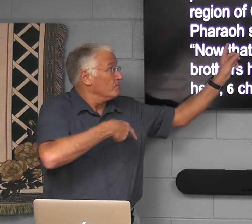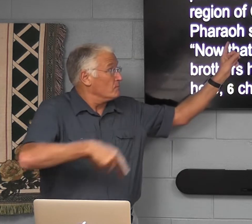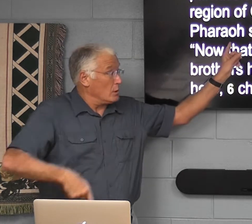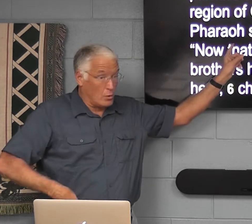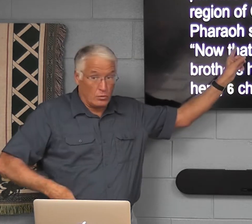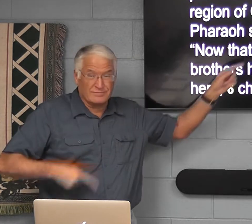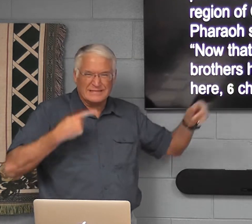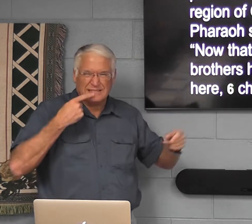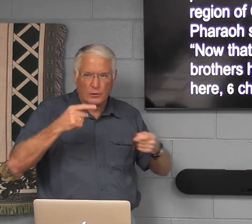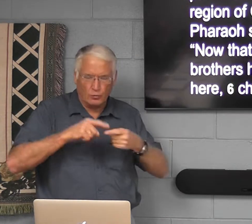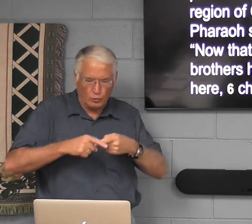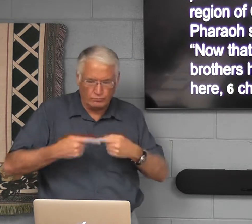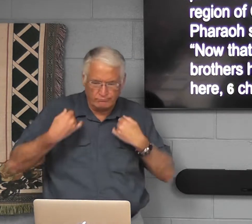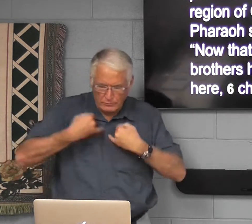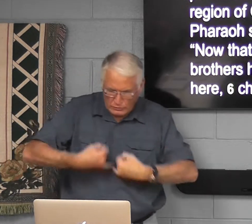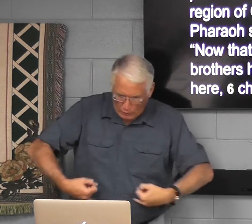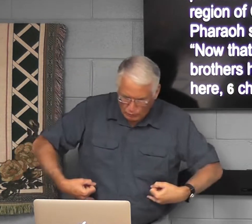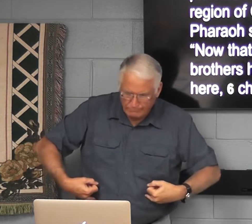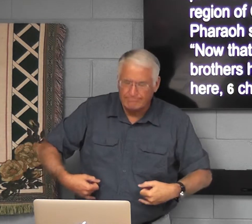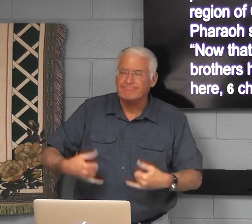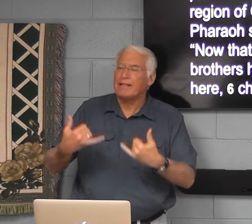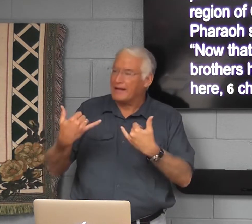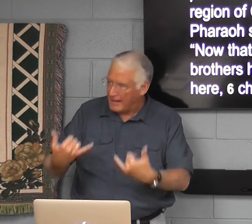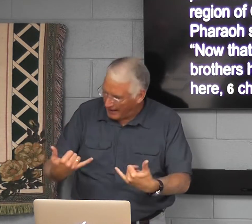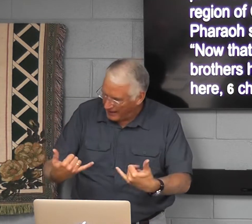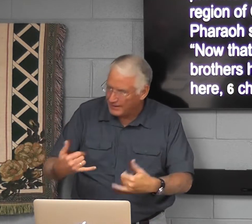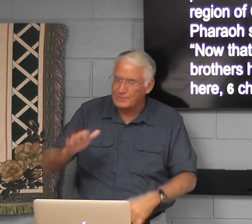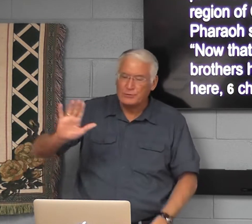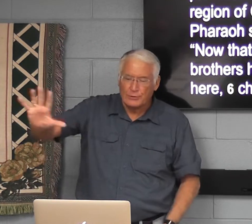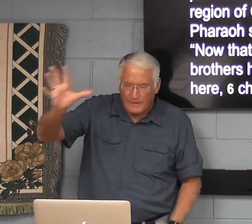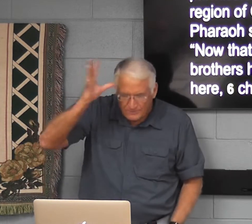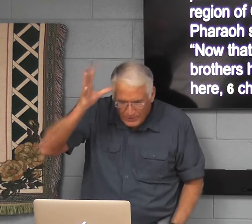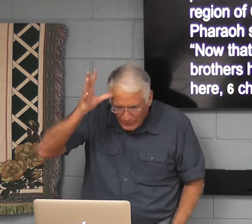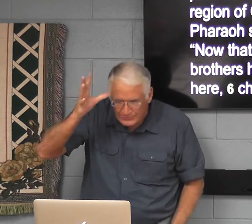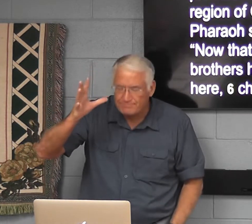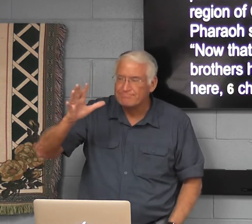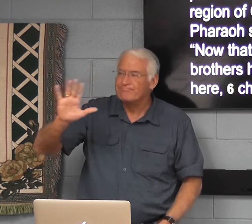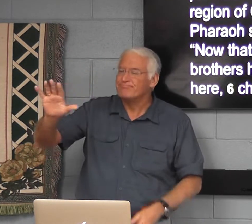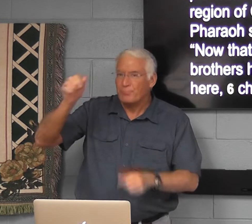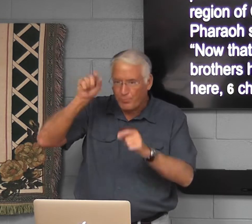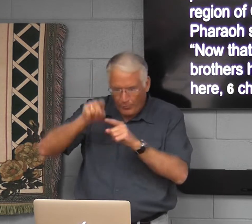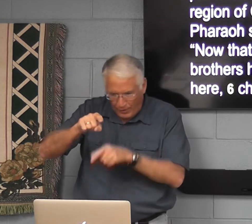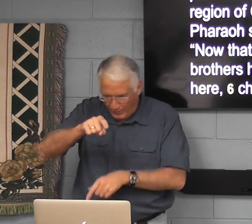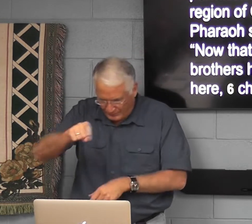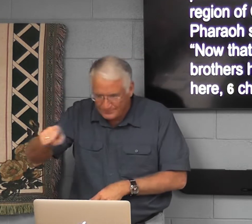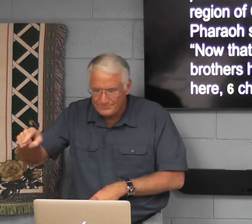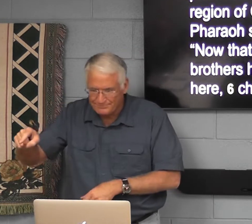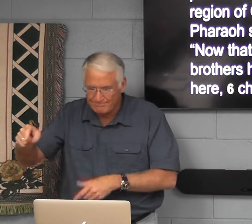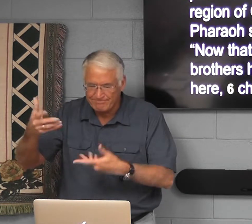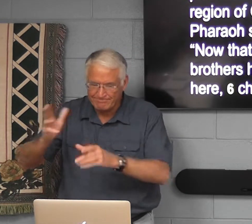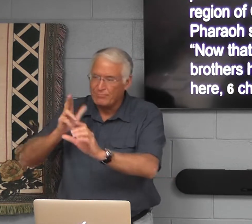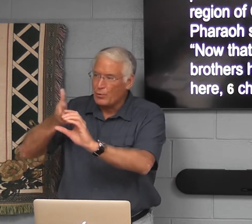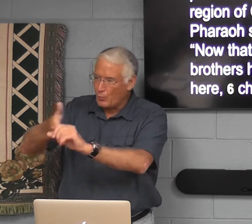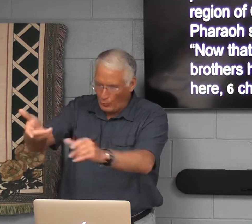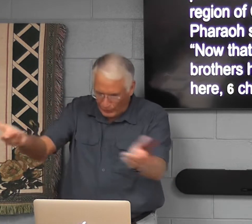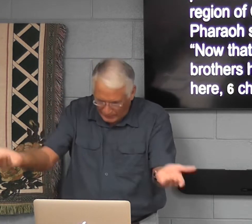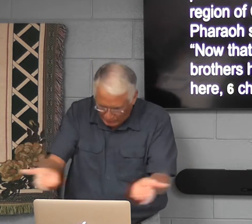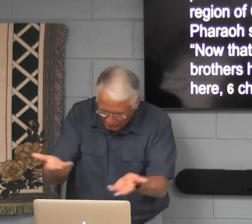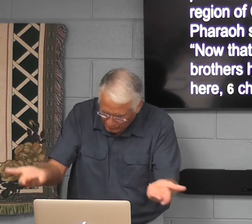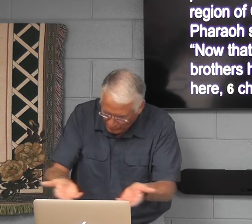Then the pharaoh said to Joseph, now, that your father and your brothers have joined you